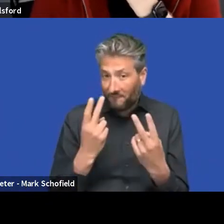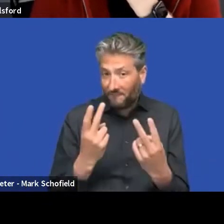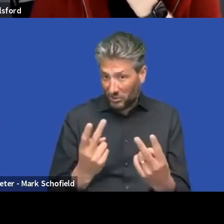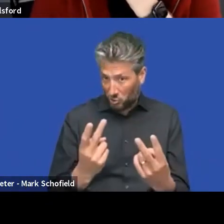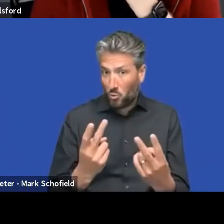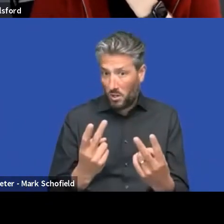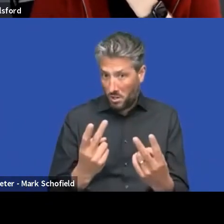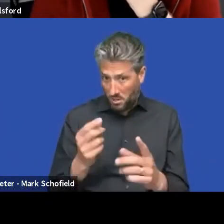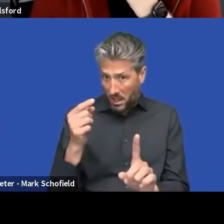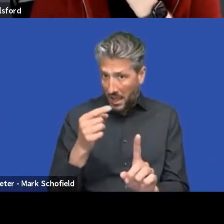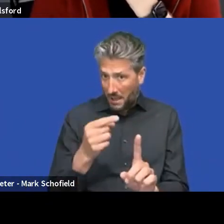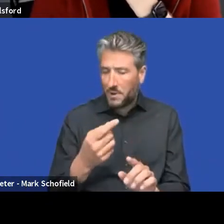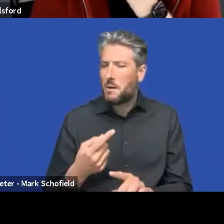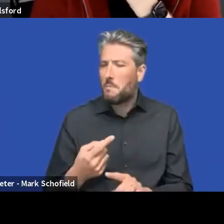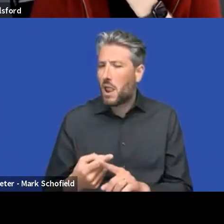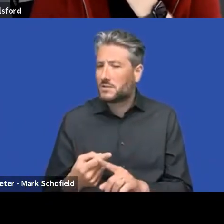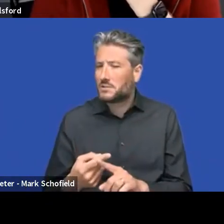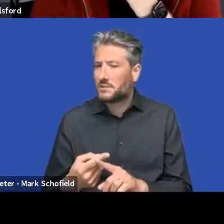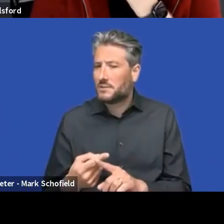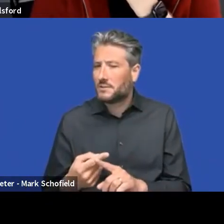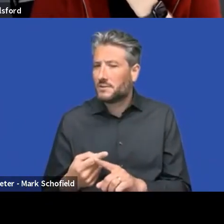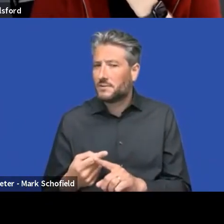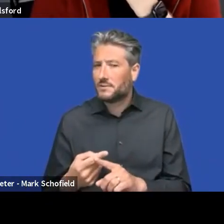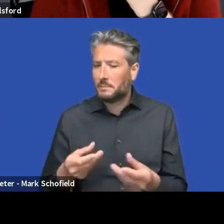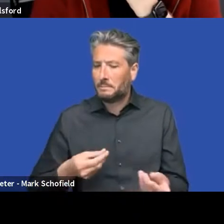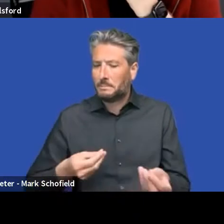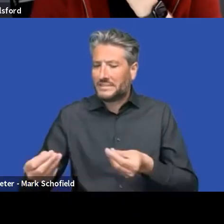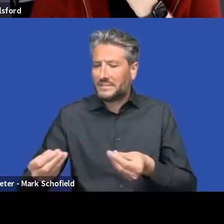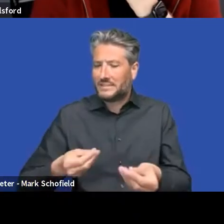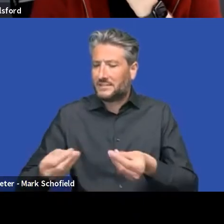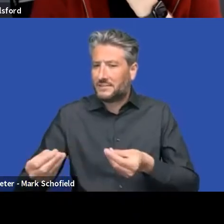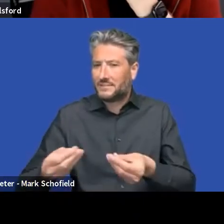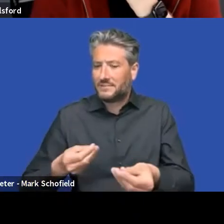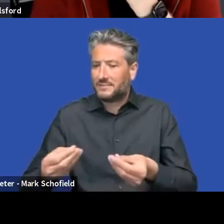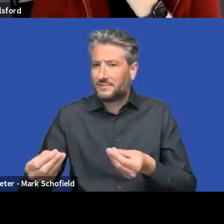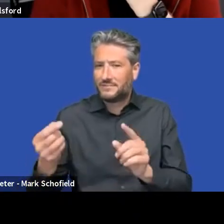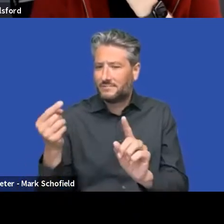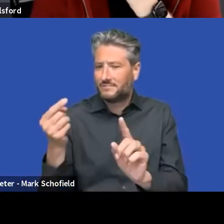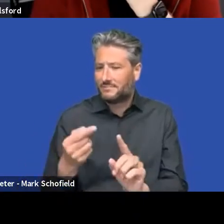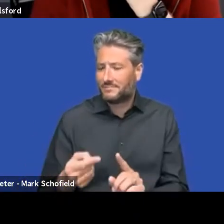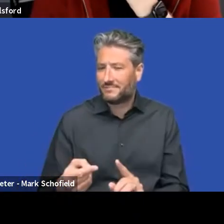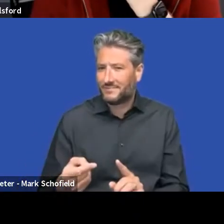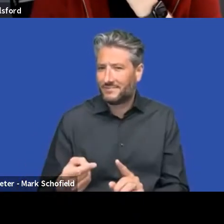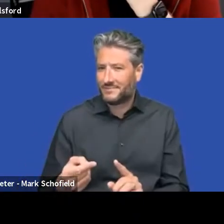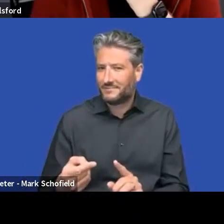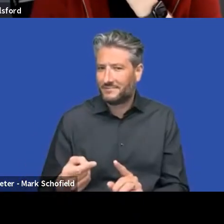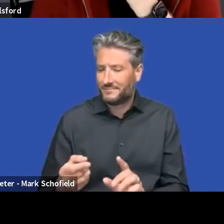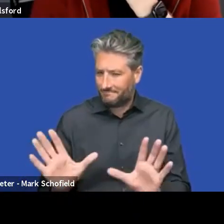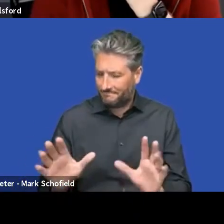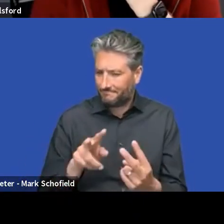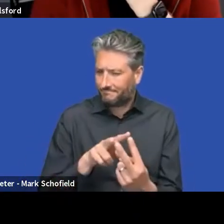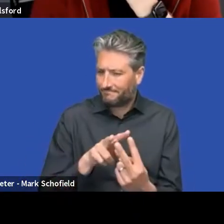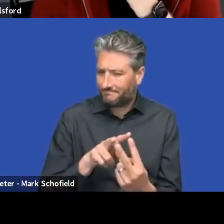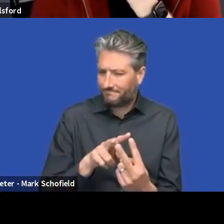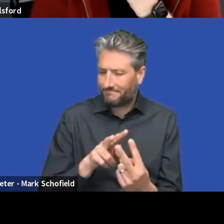logic purpose. And we'll get that away. The business logic will be out. Now we're just serving a interaction and visual purpose.